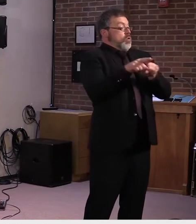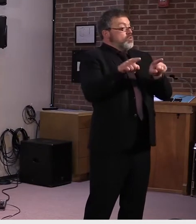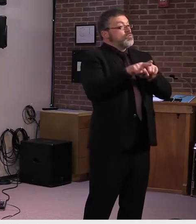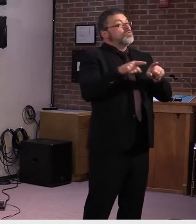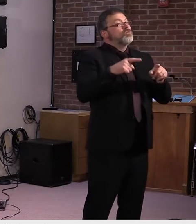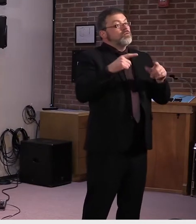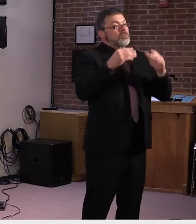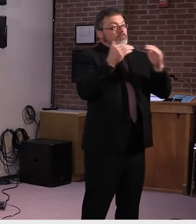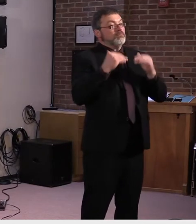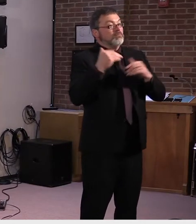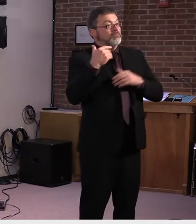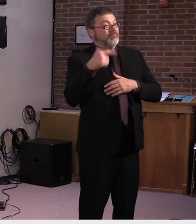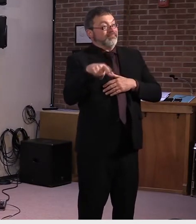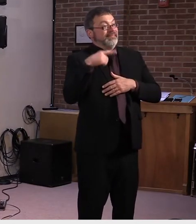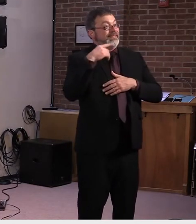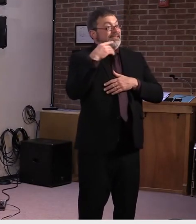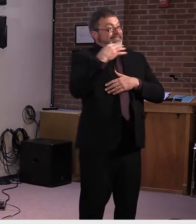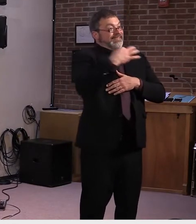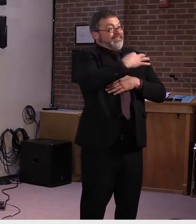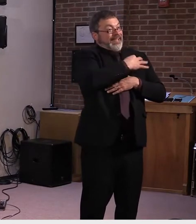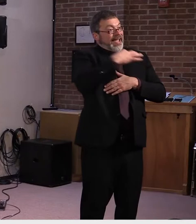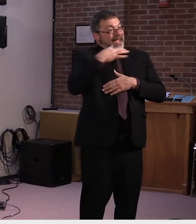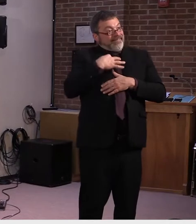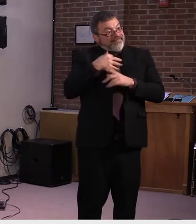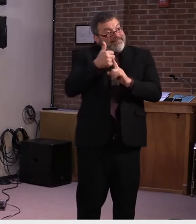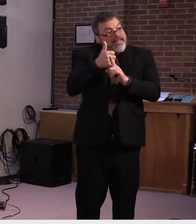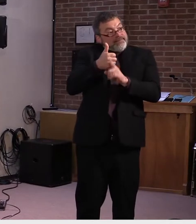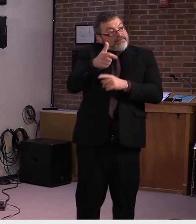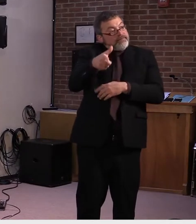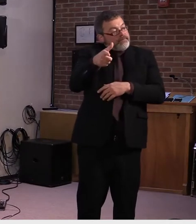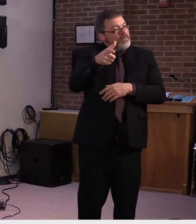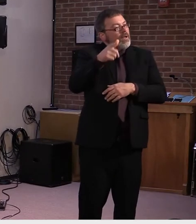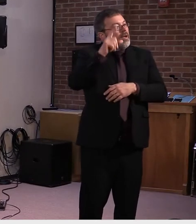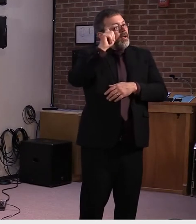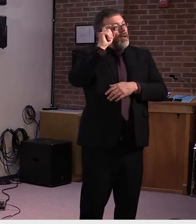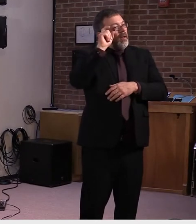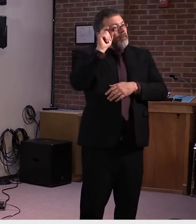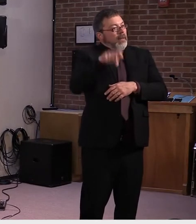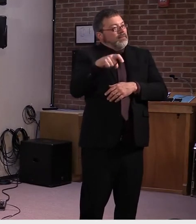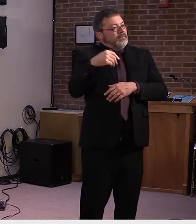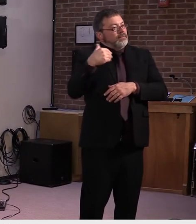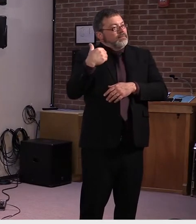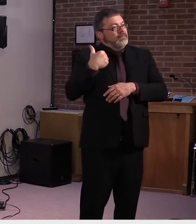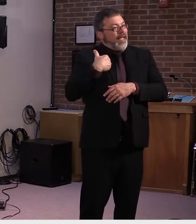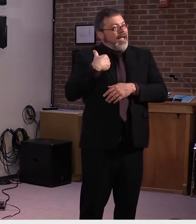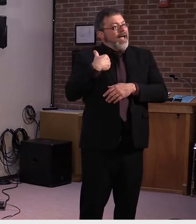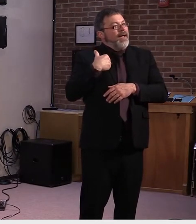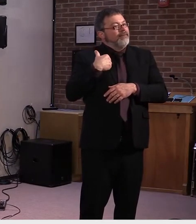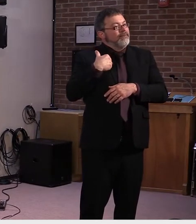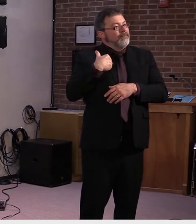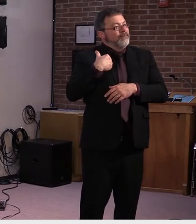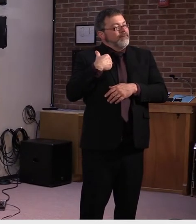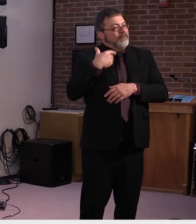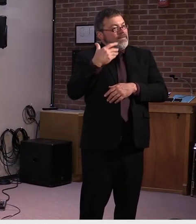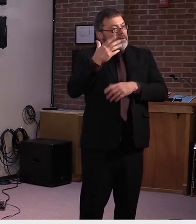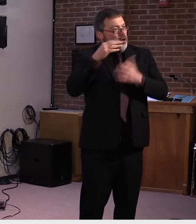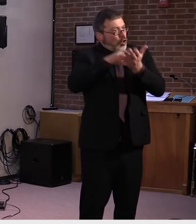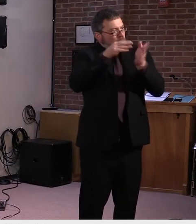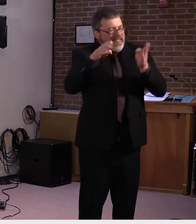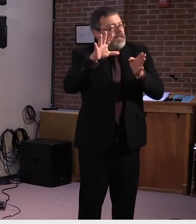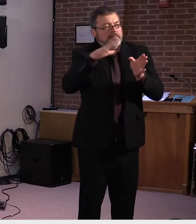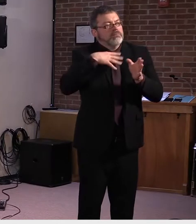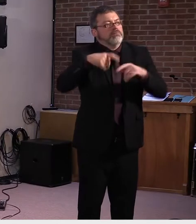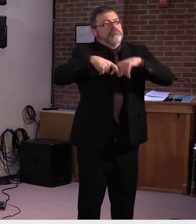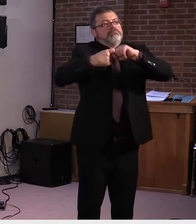plans, will not be expected by grantees. We expect to have more information on this in the coming days